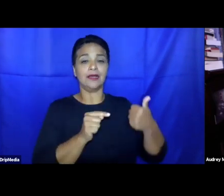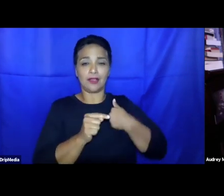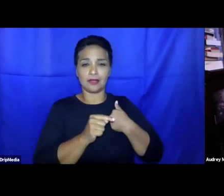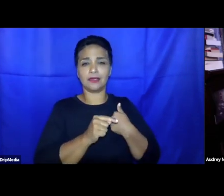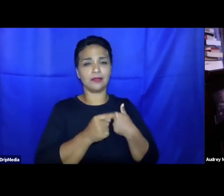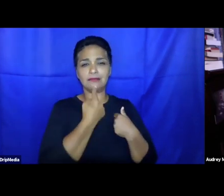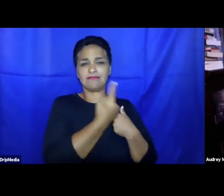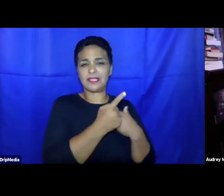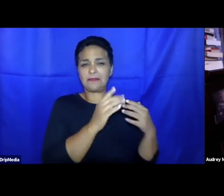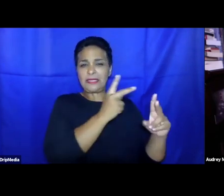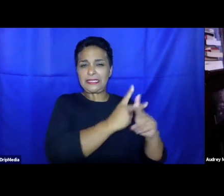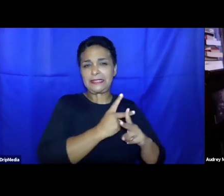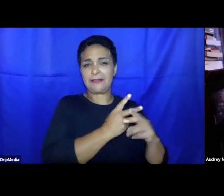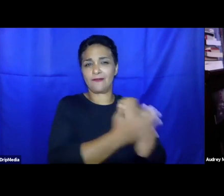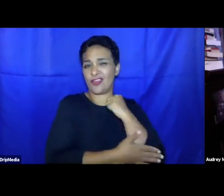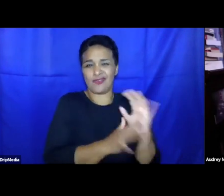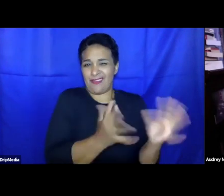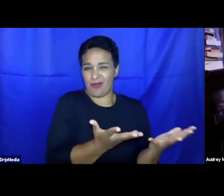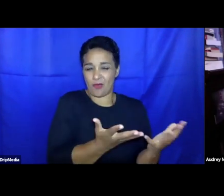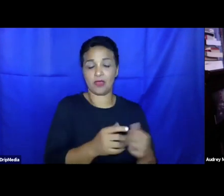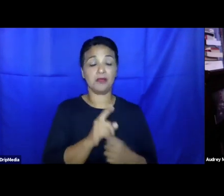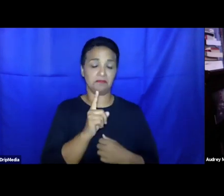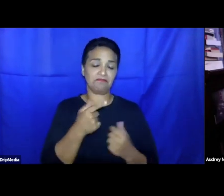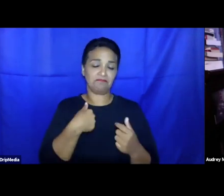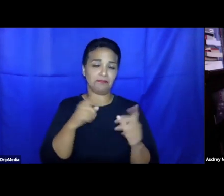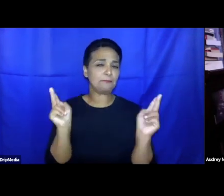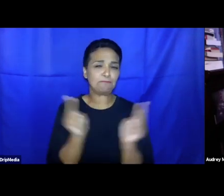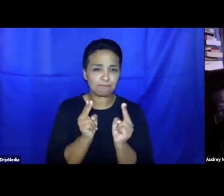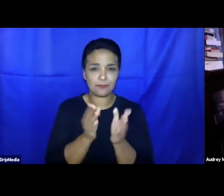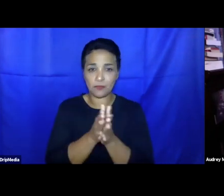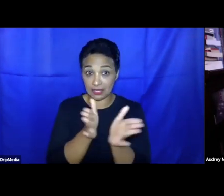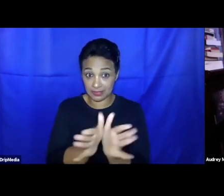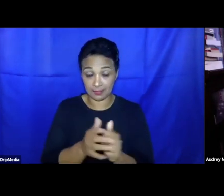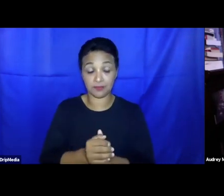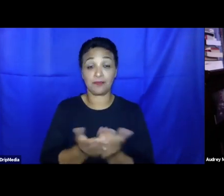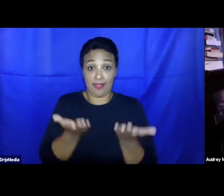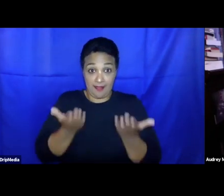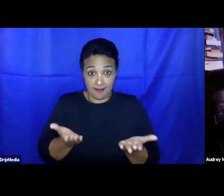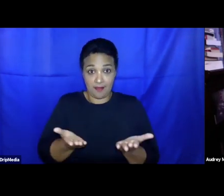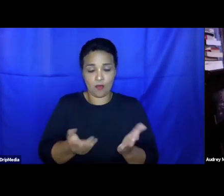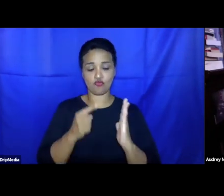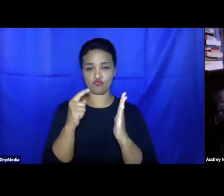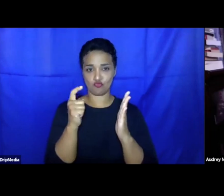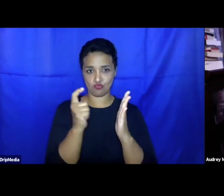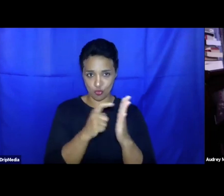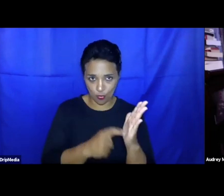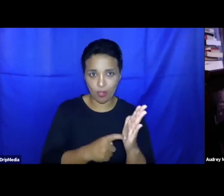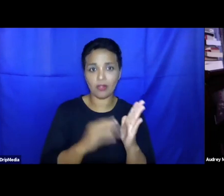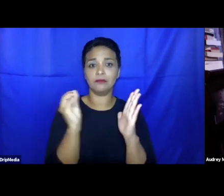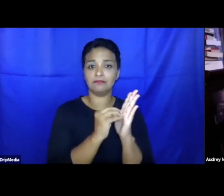But this short version of how it worked really is that it took the Aznar protocol and plunked it down into Canadian law. And roughly